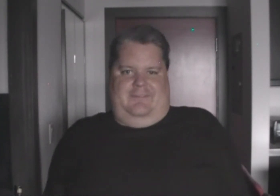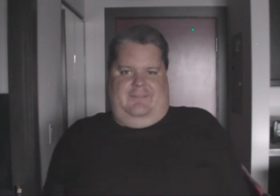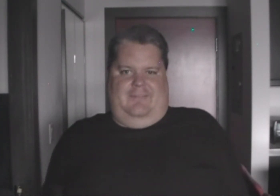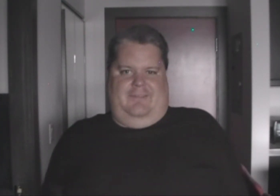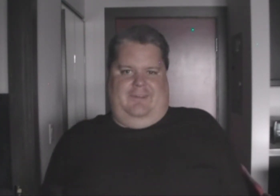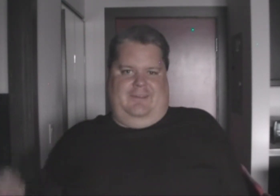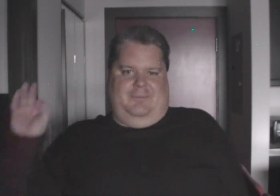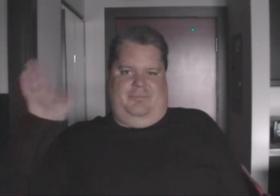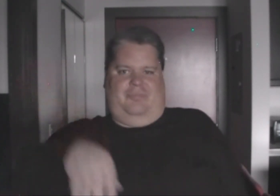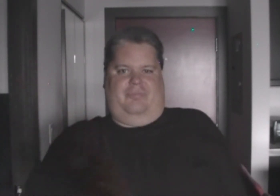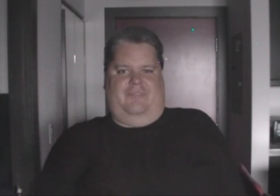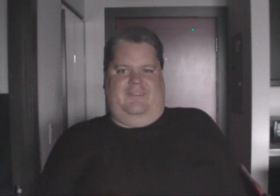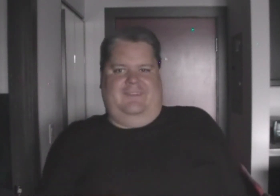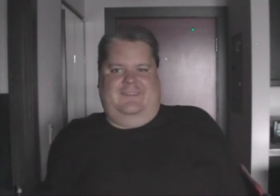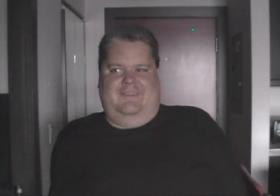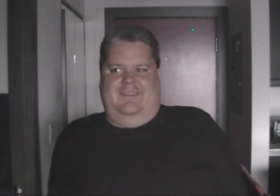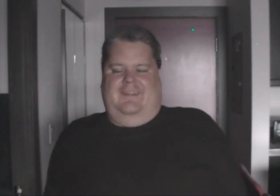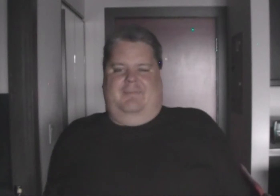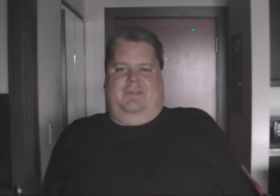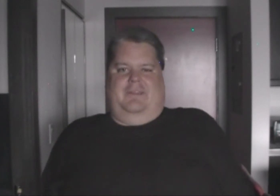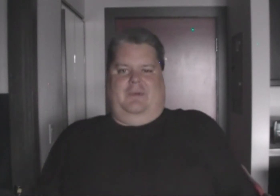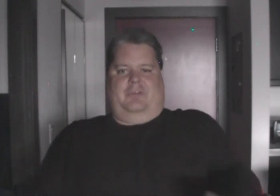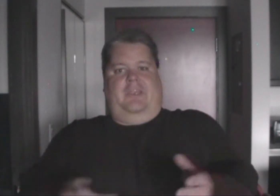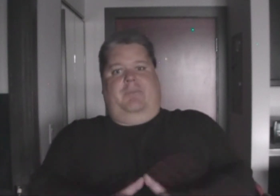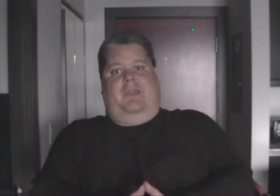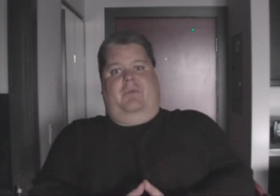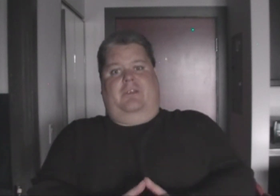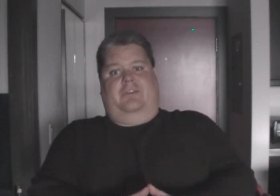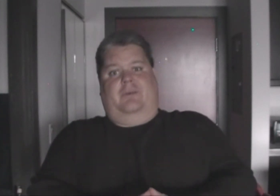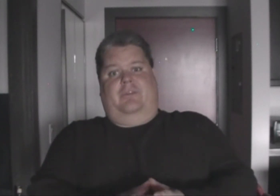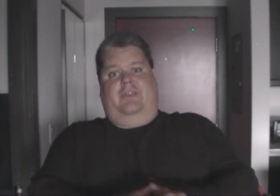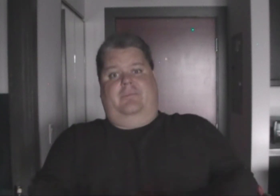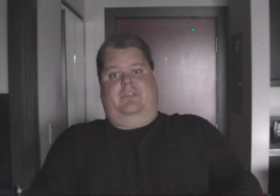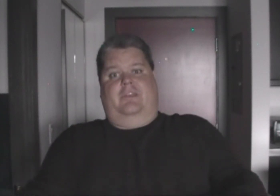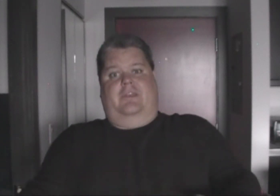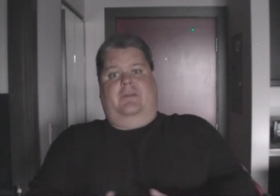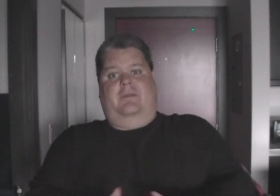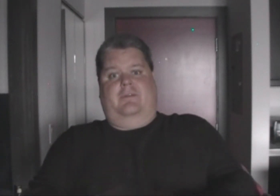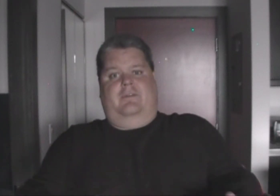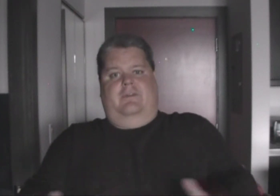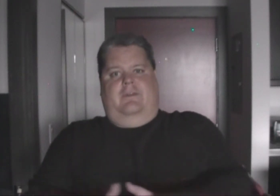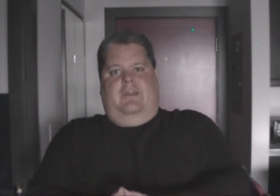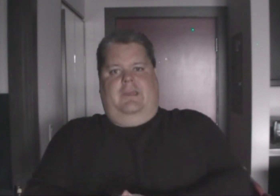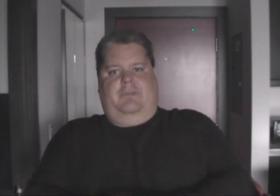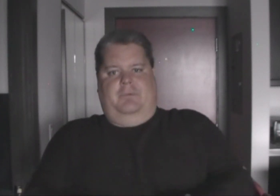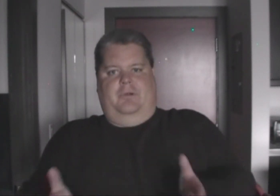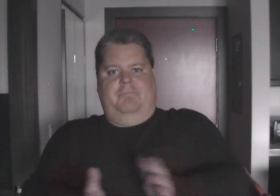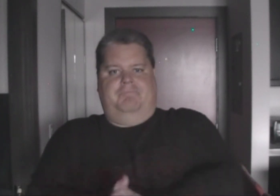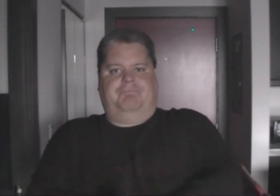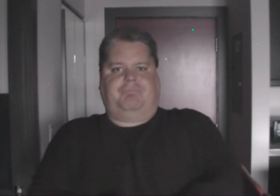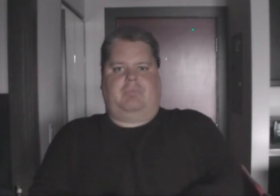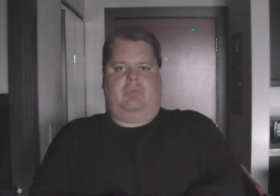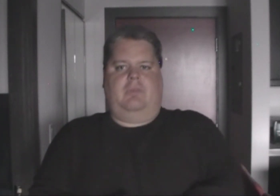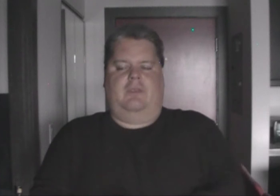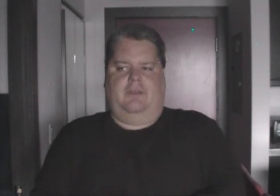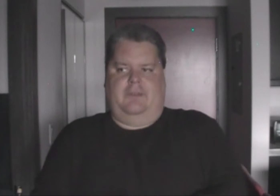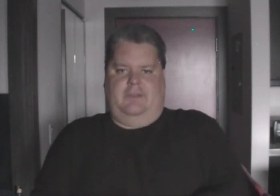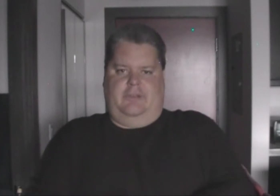level nine, like pfft. But that was game A where you start with an empty, empty board. And then I think type